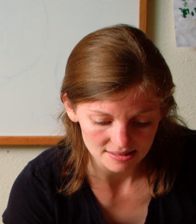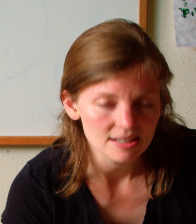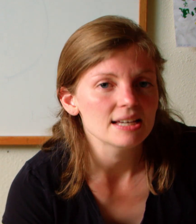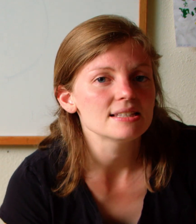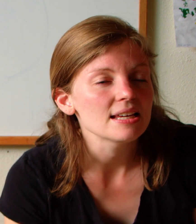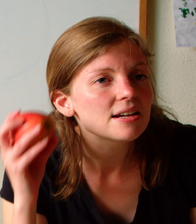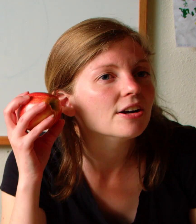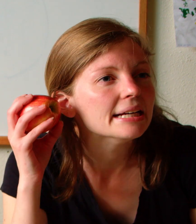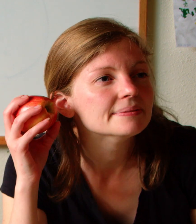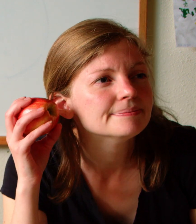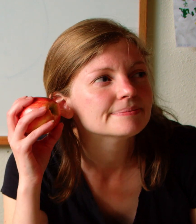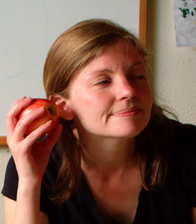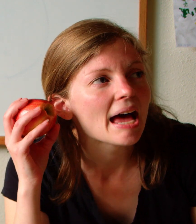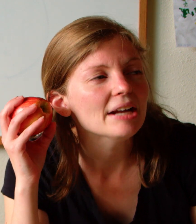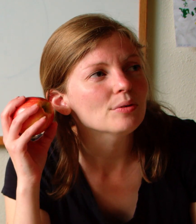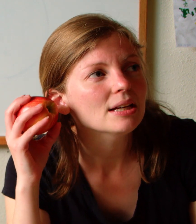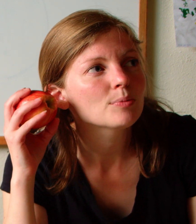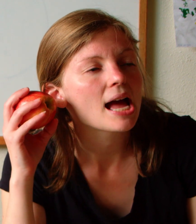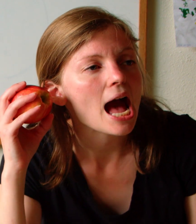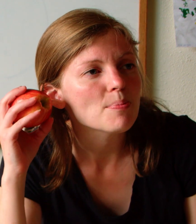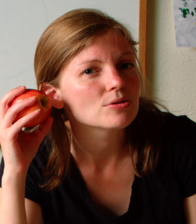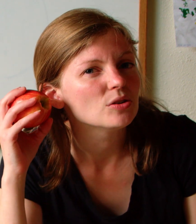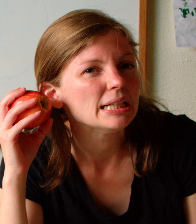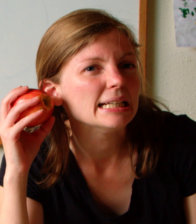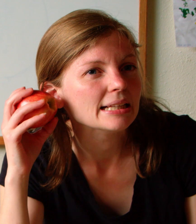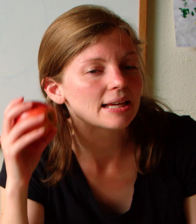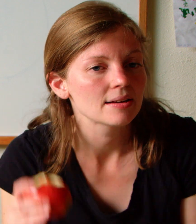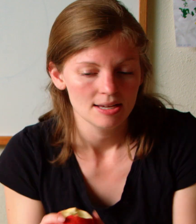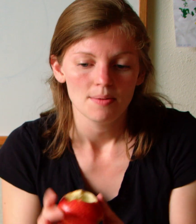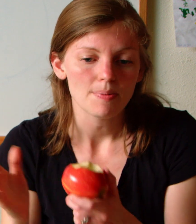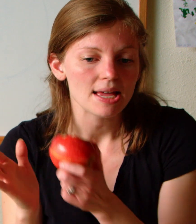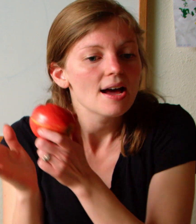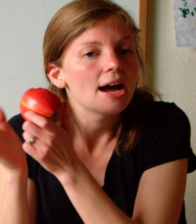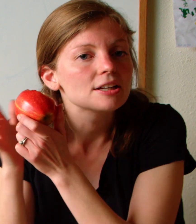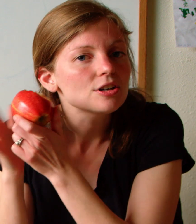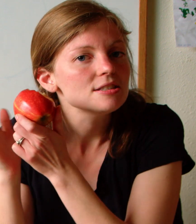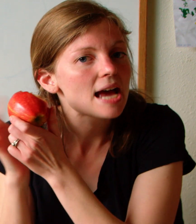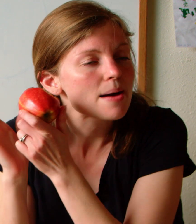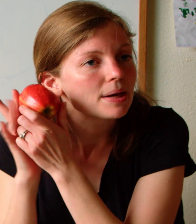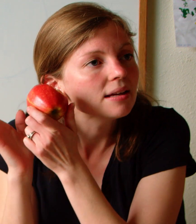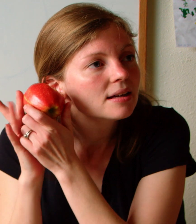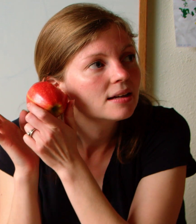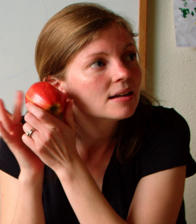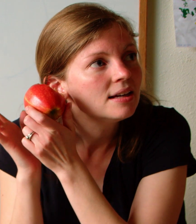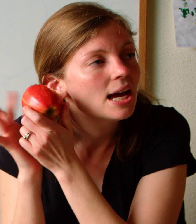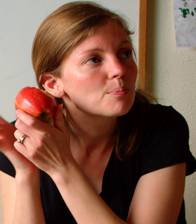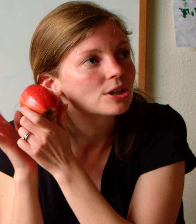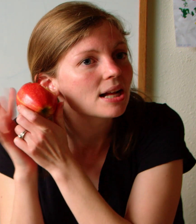is hearing I don't hear my apple doing anything but I could tap it and put it